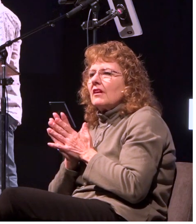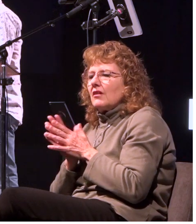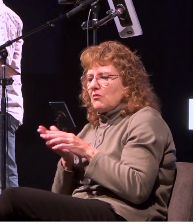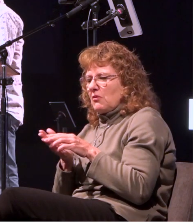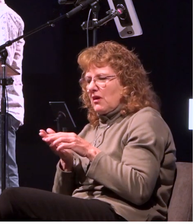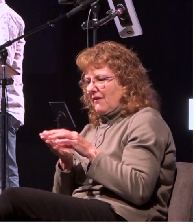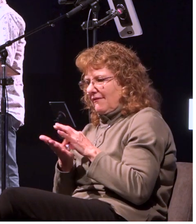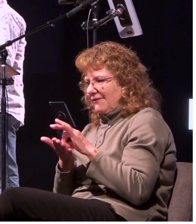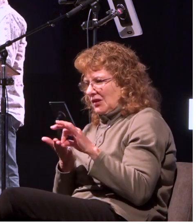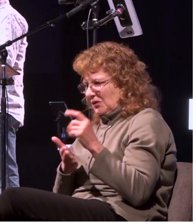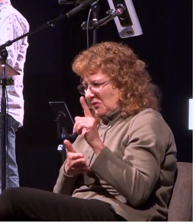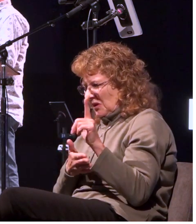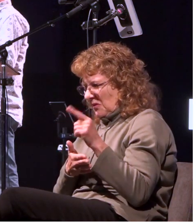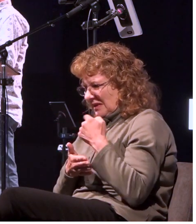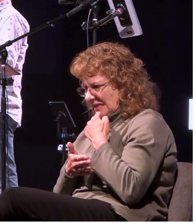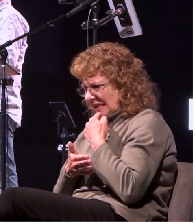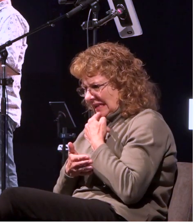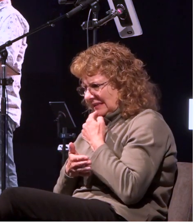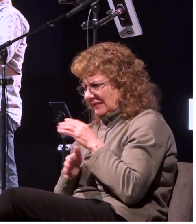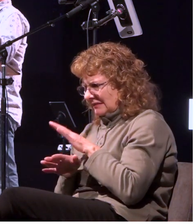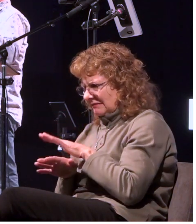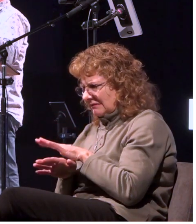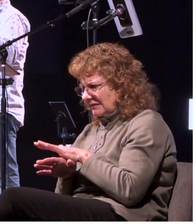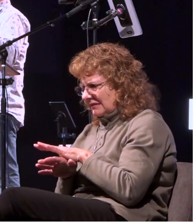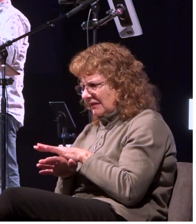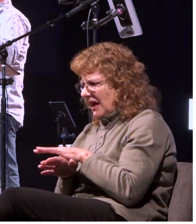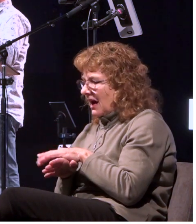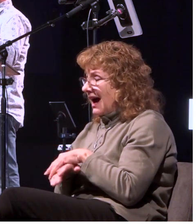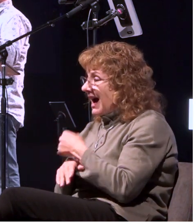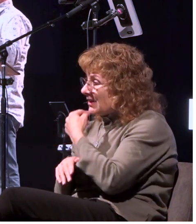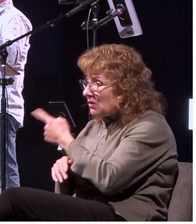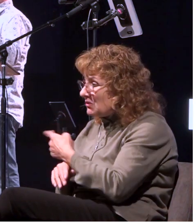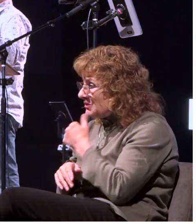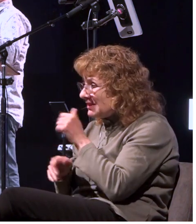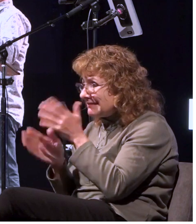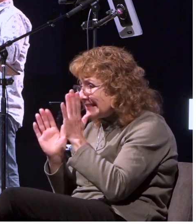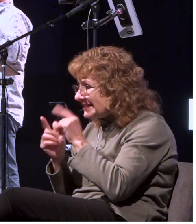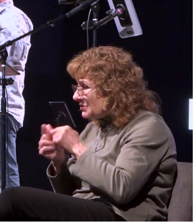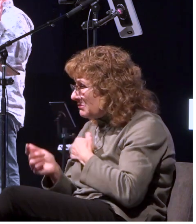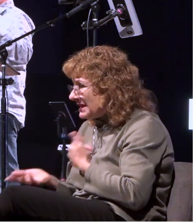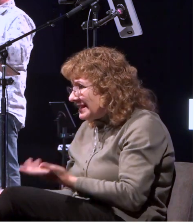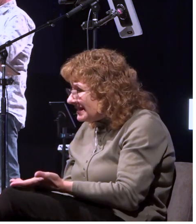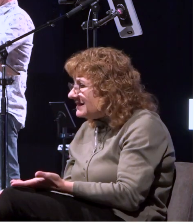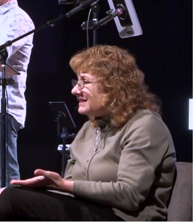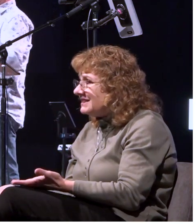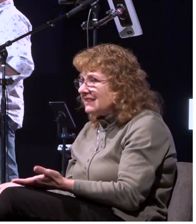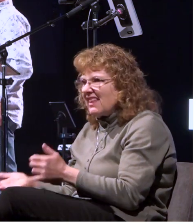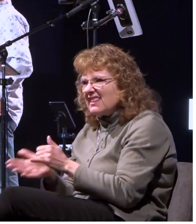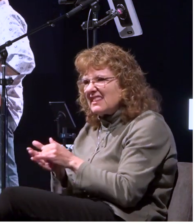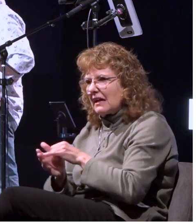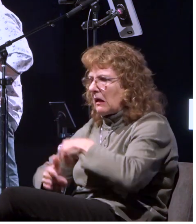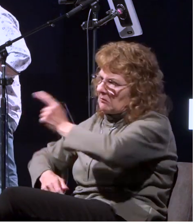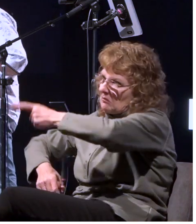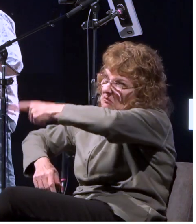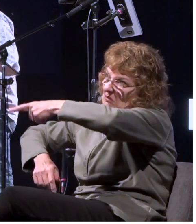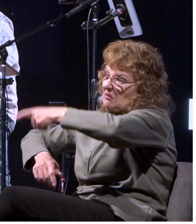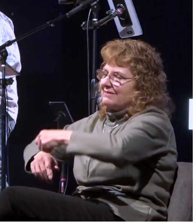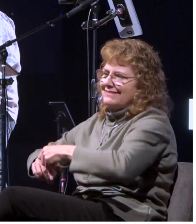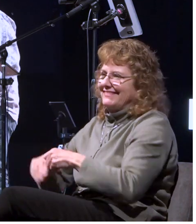when he says hey you know i told you you should listen to me you know isn't that i told you so no he's